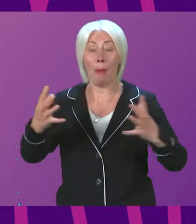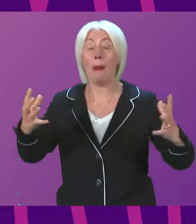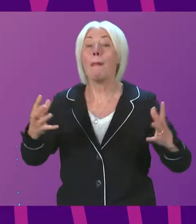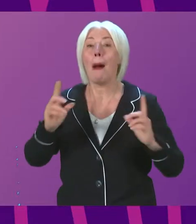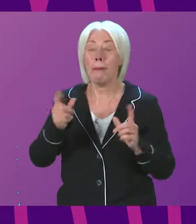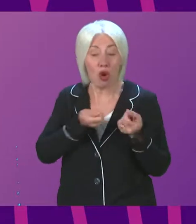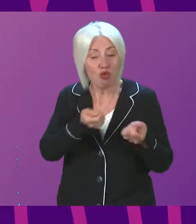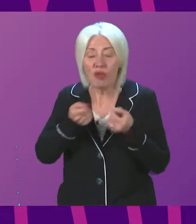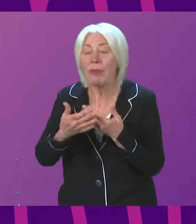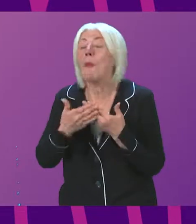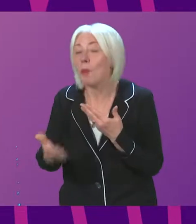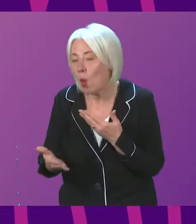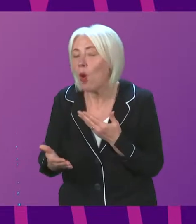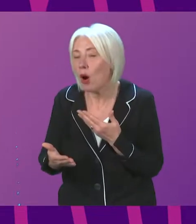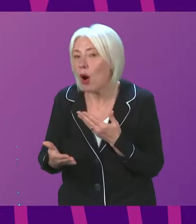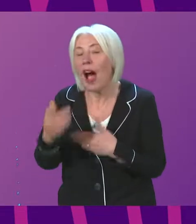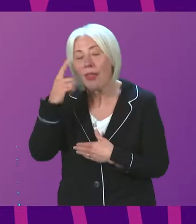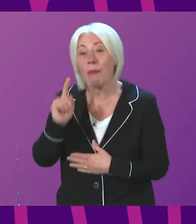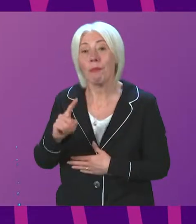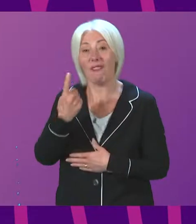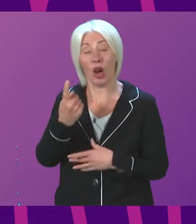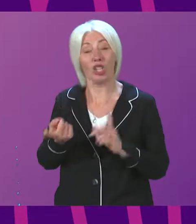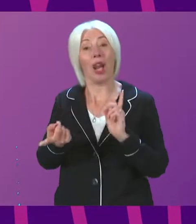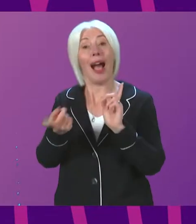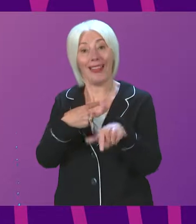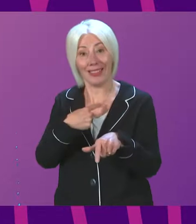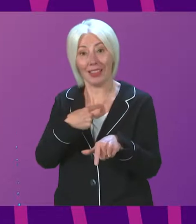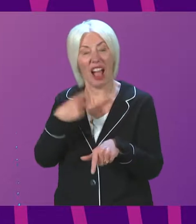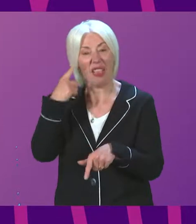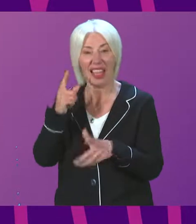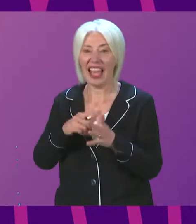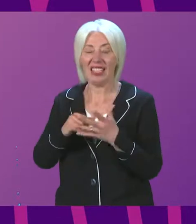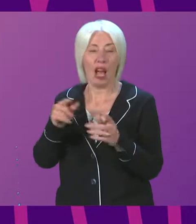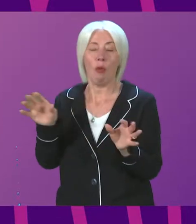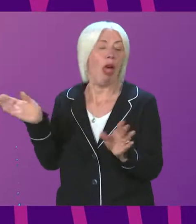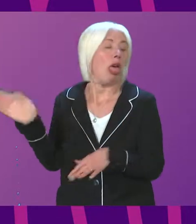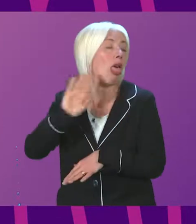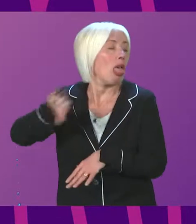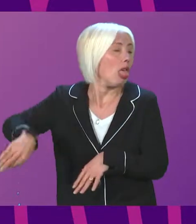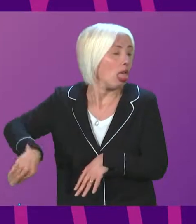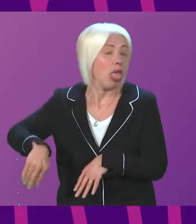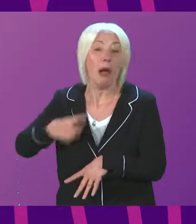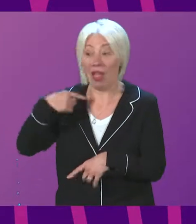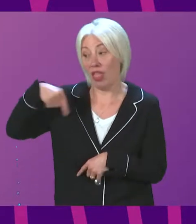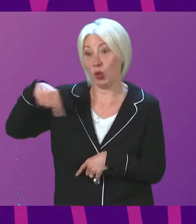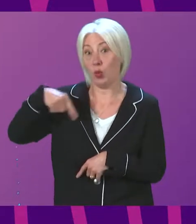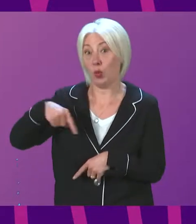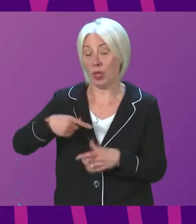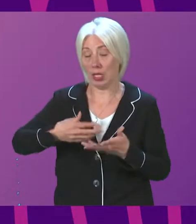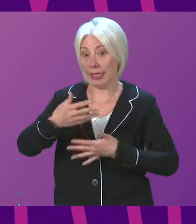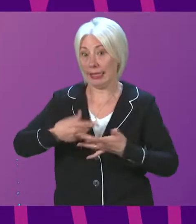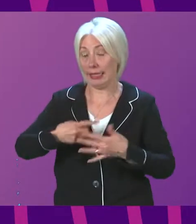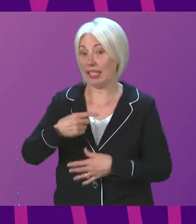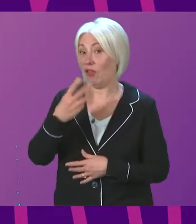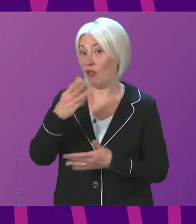The fact that I mentioned, I think in my first answer, which Anasarwar has glossed over, is that in the figures published this week for the most recent